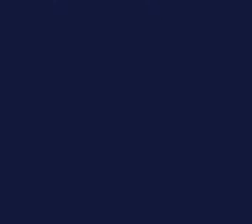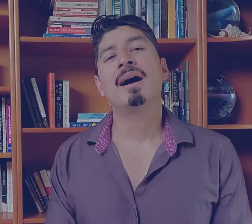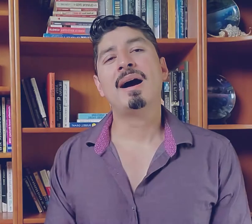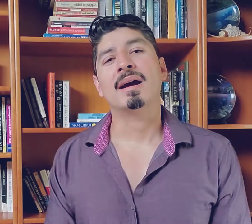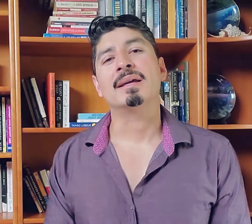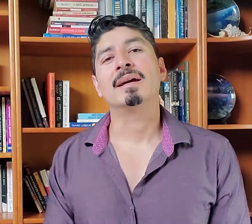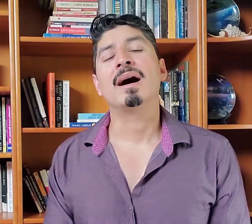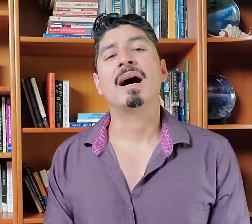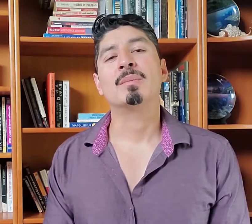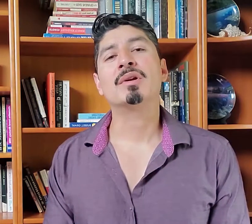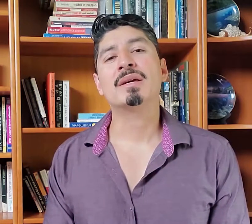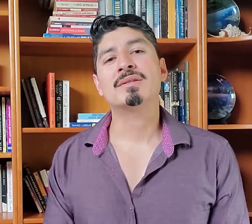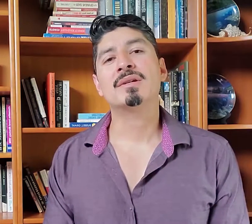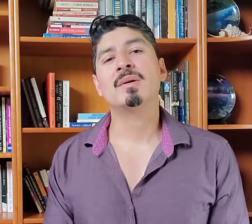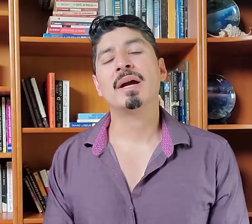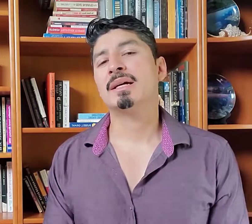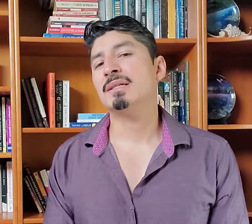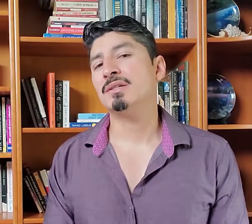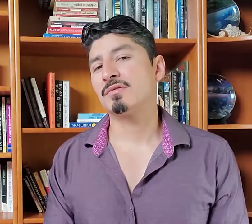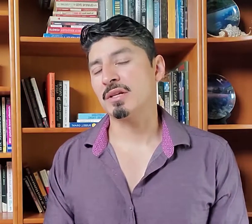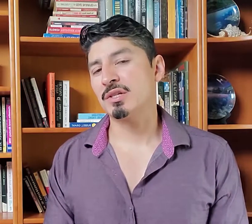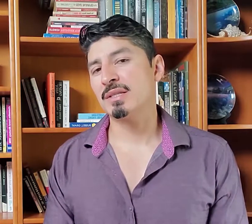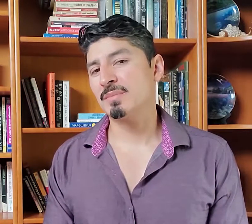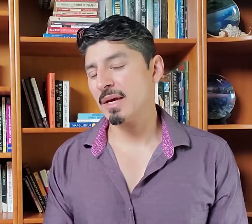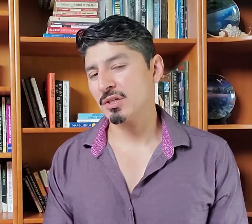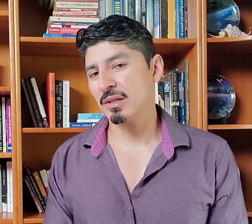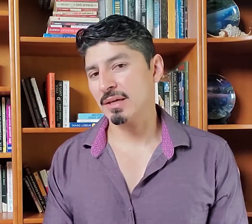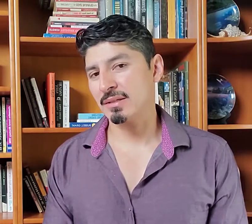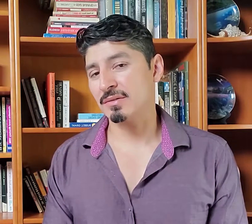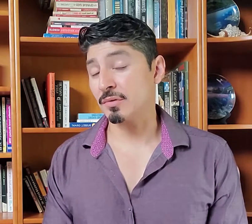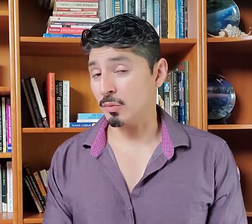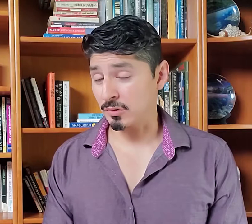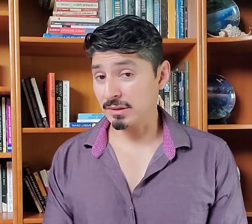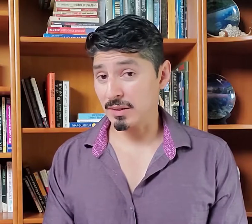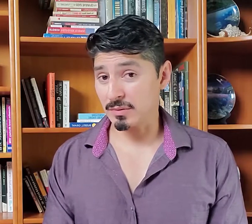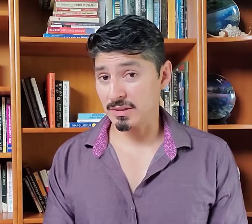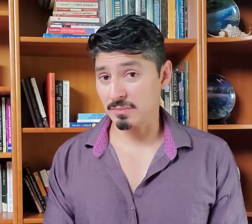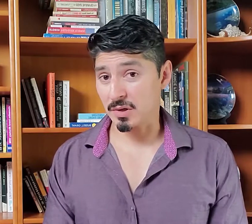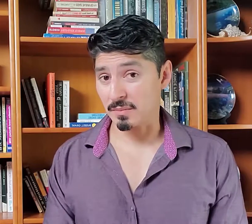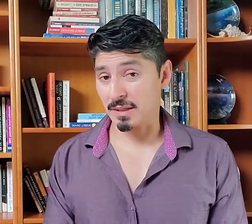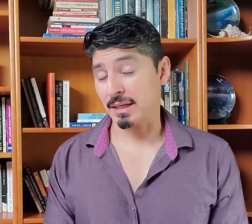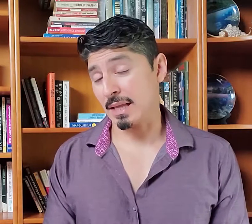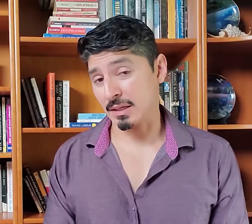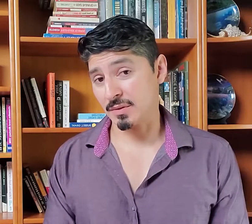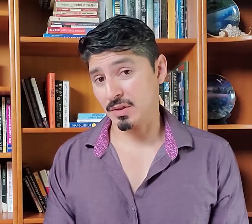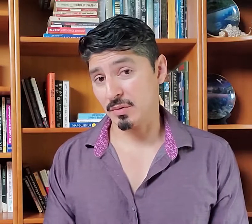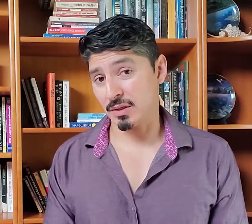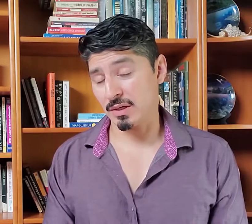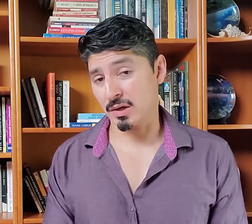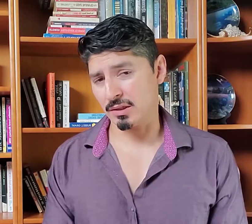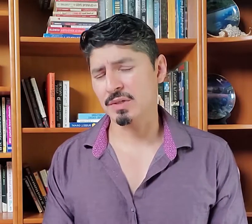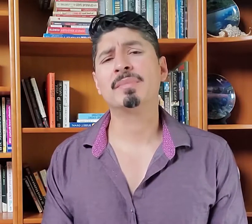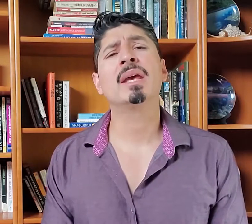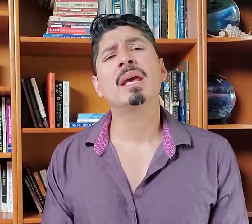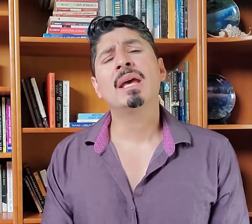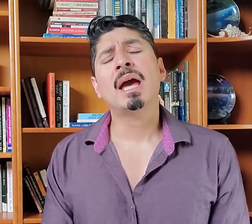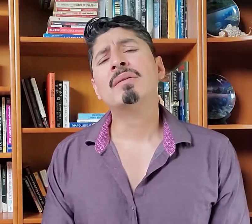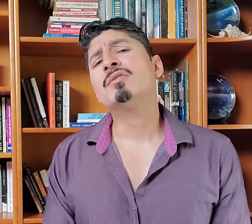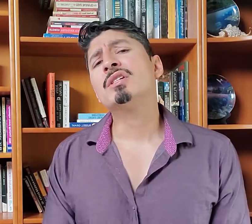Hi, I'm Ernesto and I teach French and Spanish classes for the World Languages Department at Clackamas Community College. After a